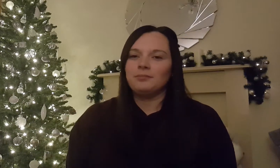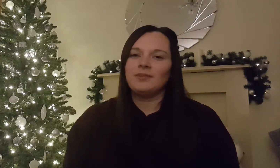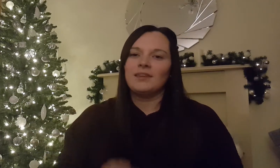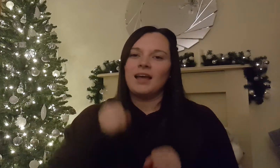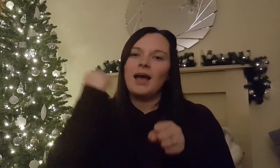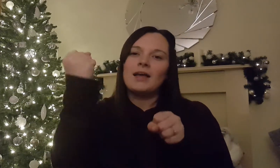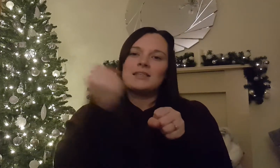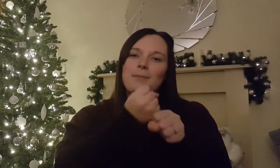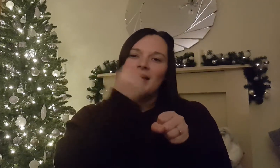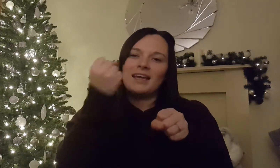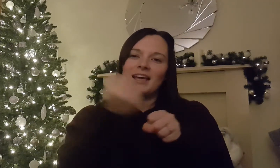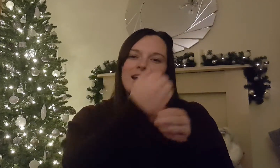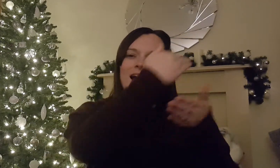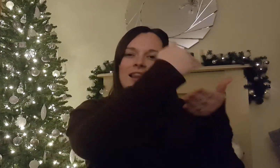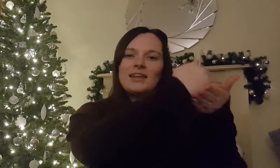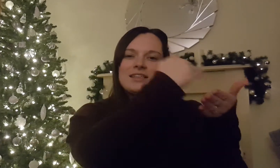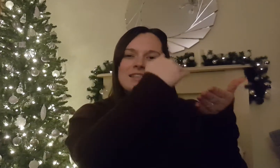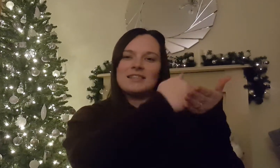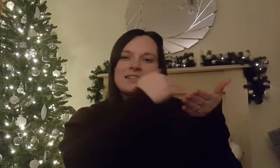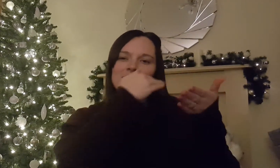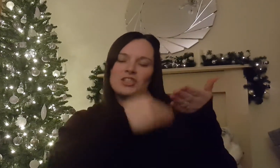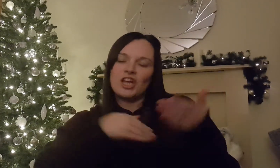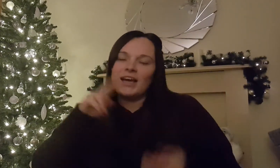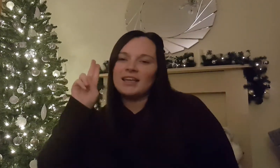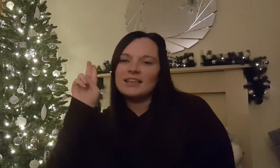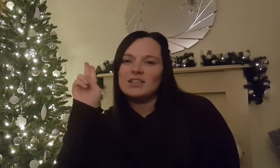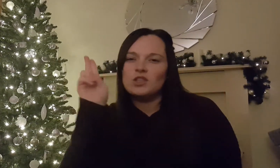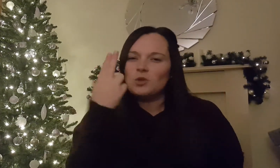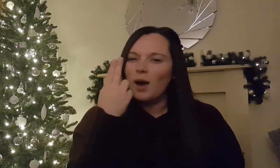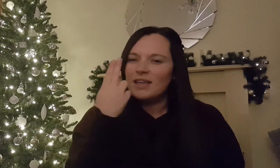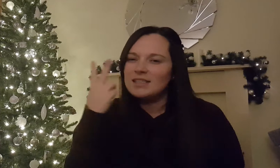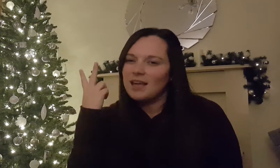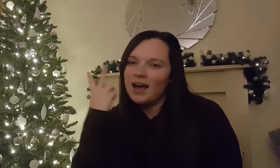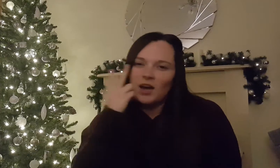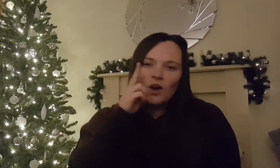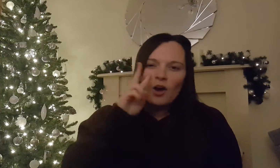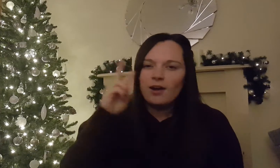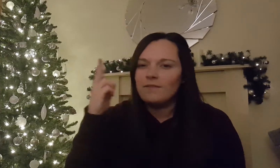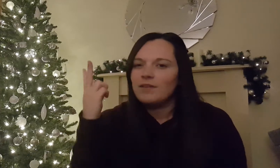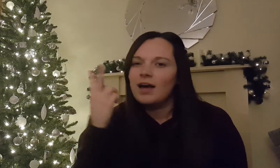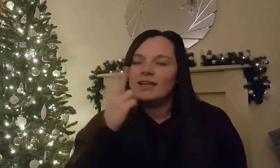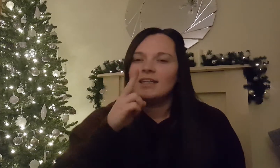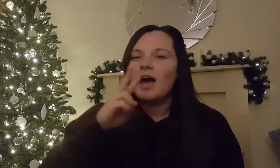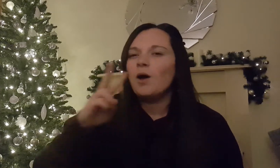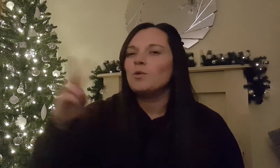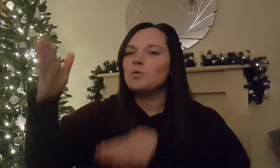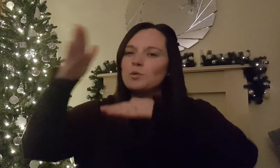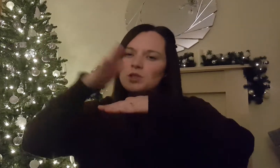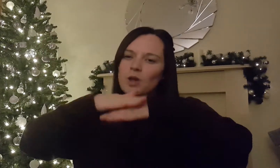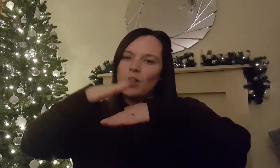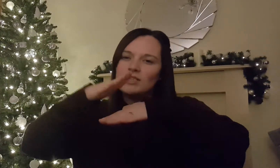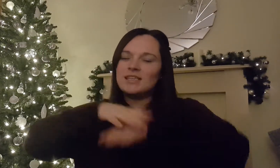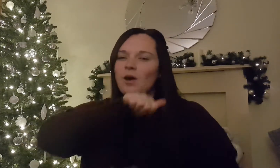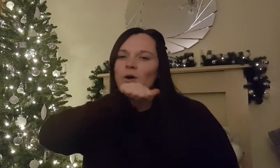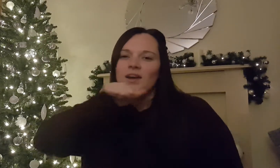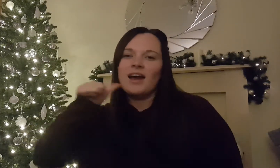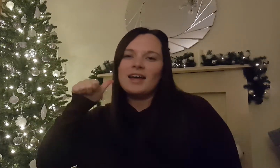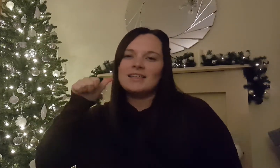He's taking a list, checking in twice, you gotta find out who's naughty or nice,